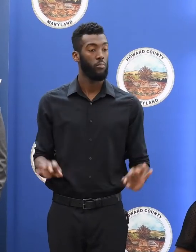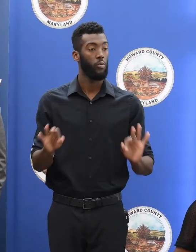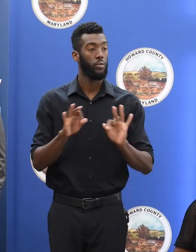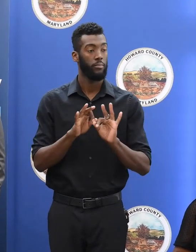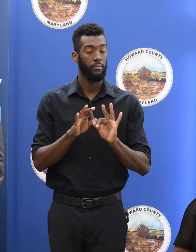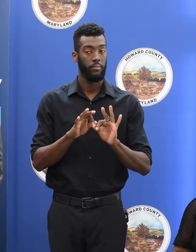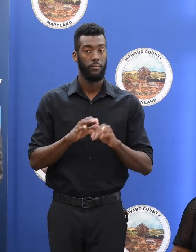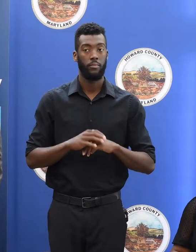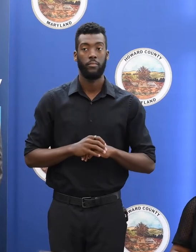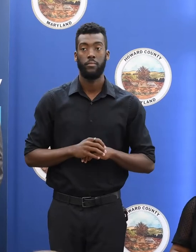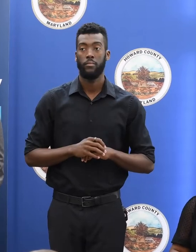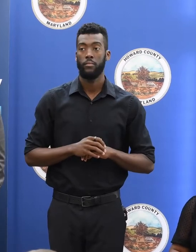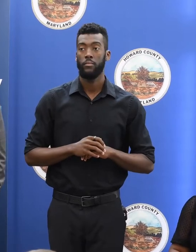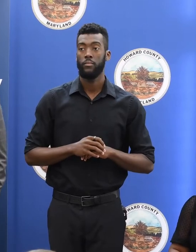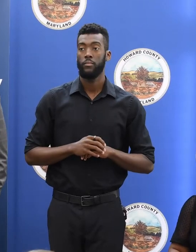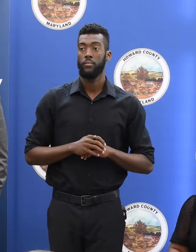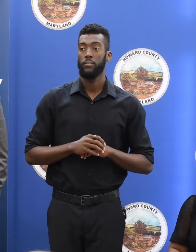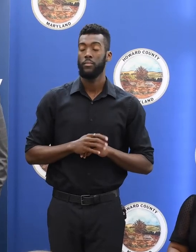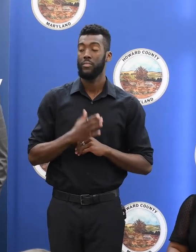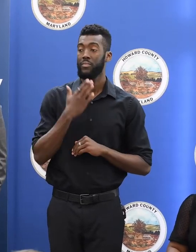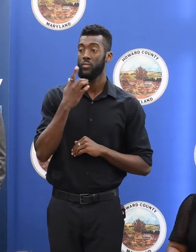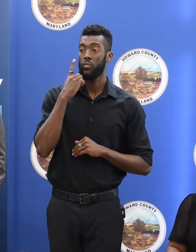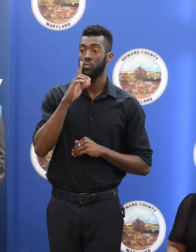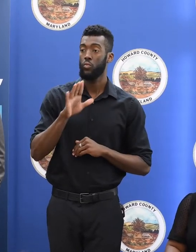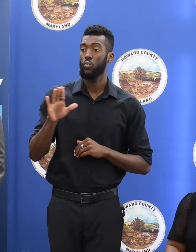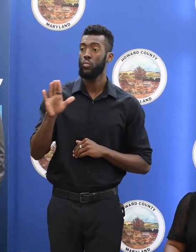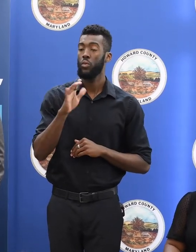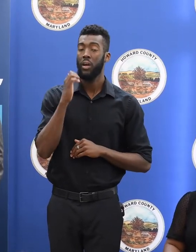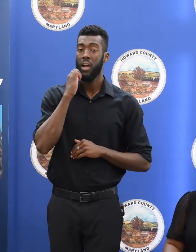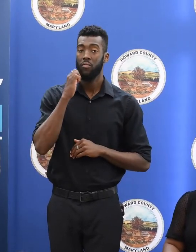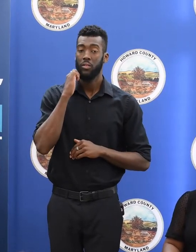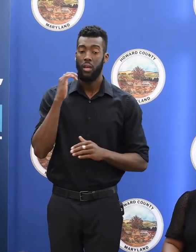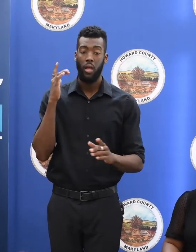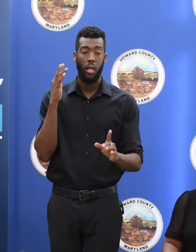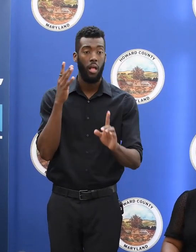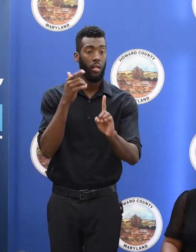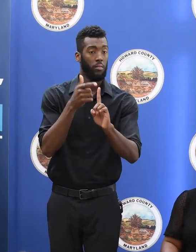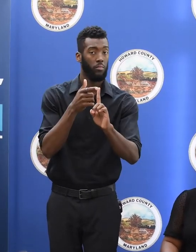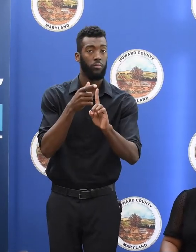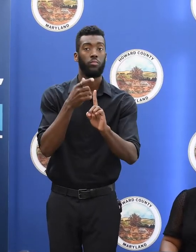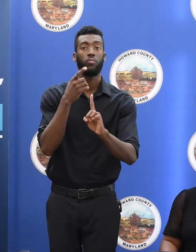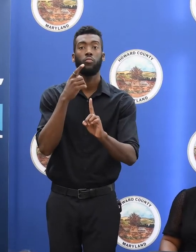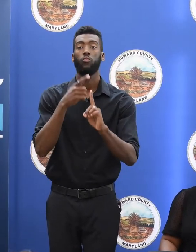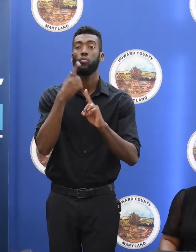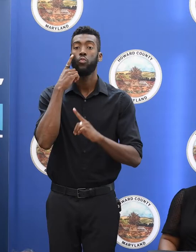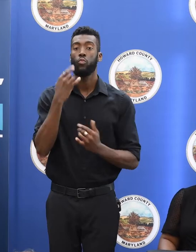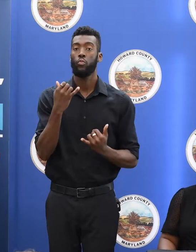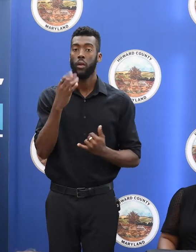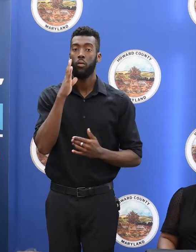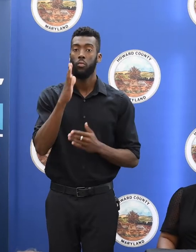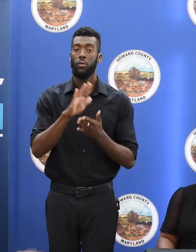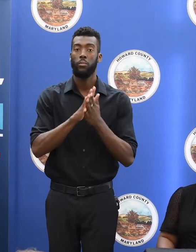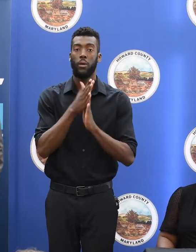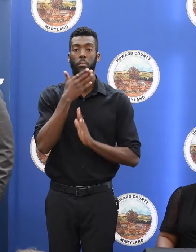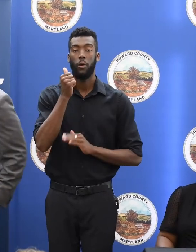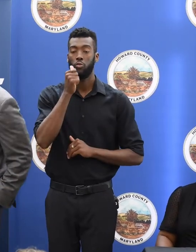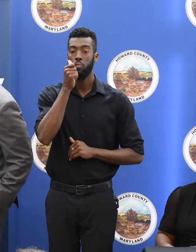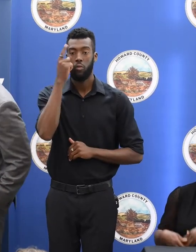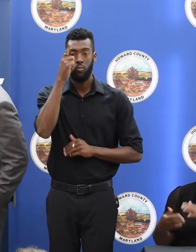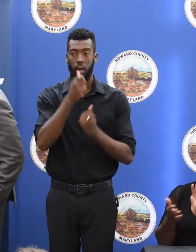and success in every day leading up to today. And here's to creating even better tomorrows for everyone.